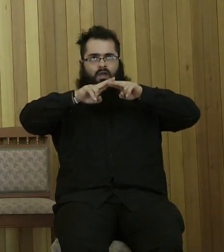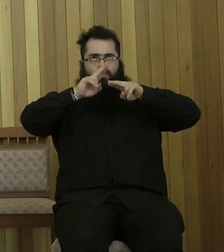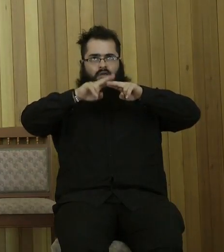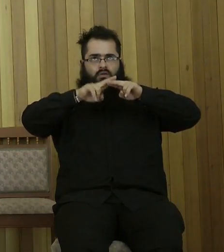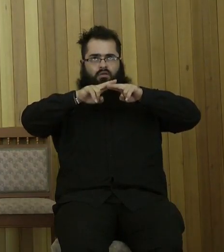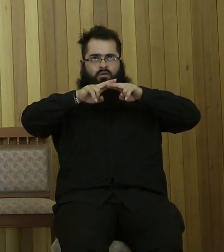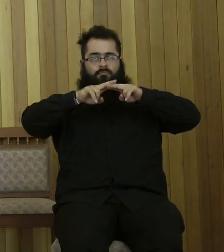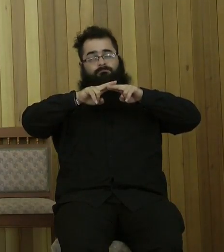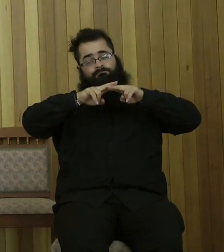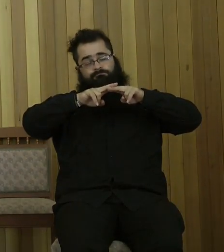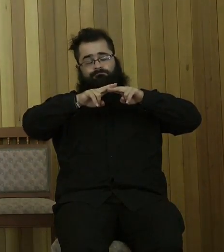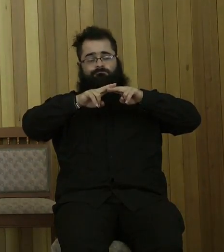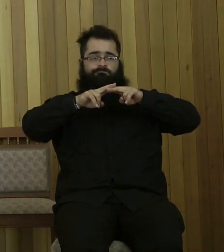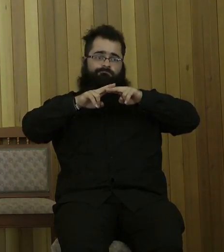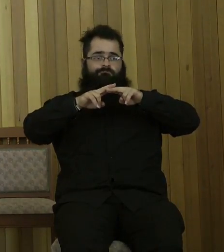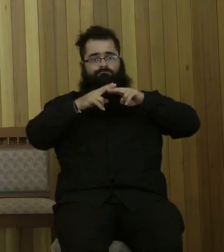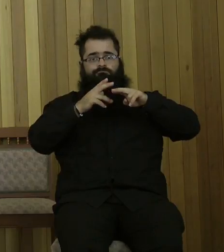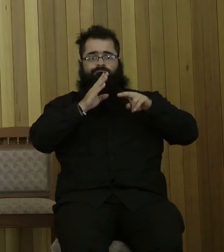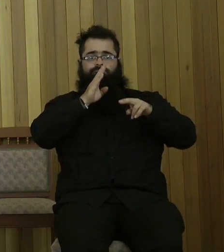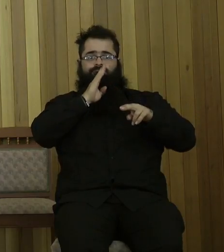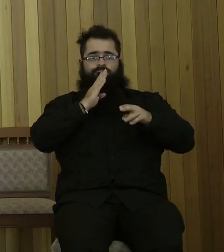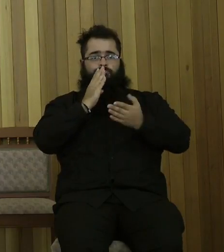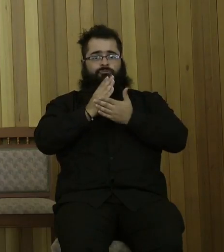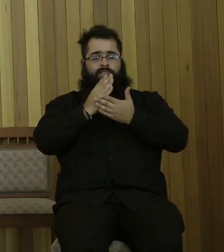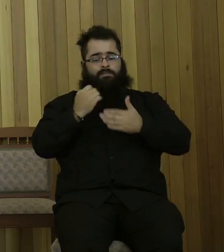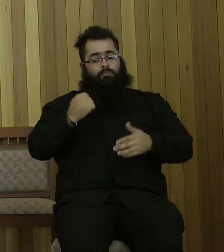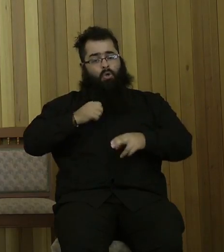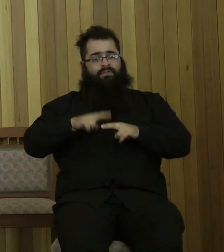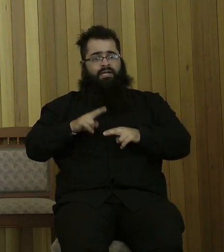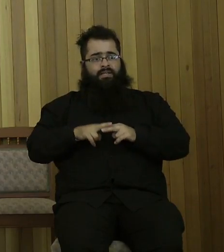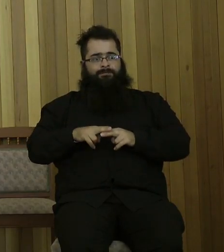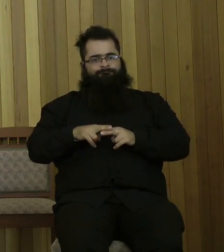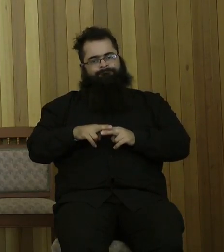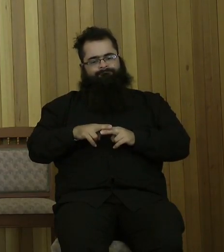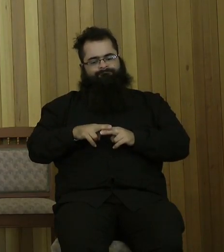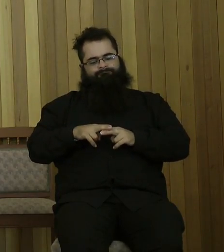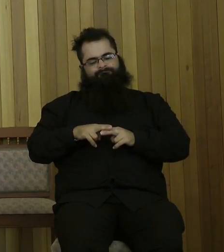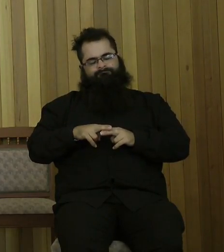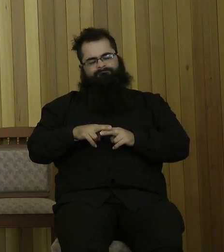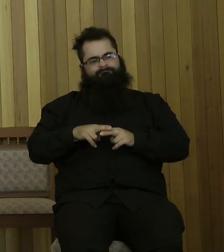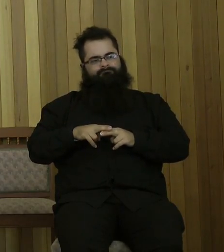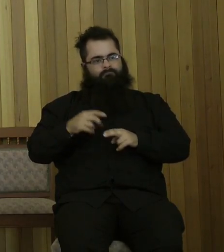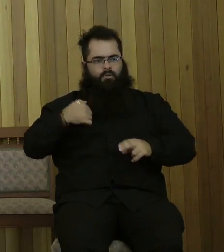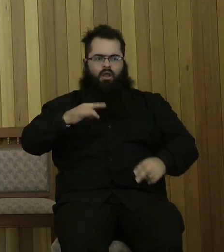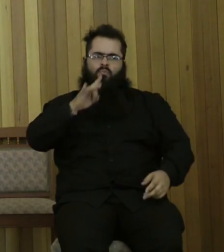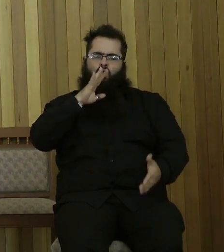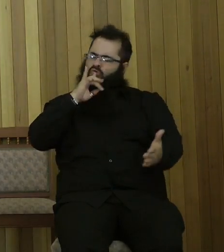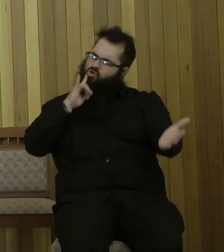it's sad to say, mine was not much to speak of. I'm not going to dishonour him by saying too much.